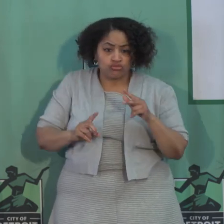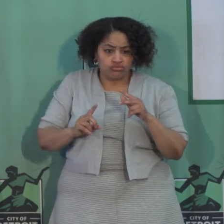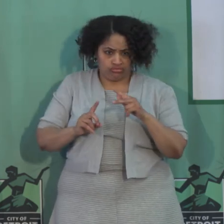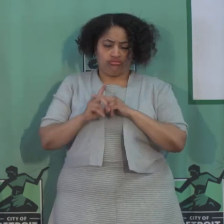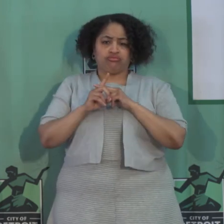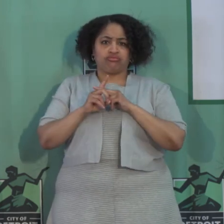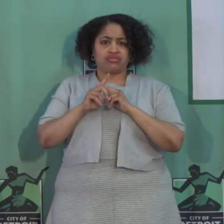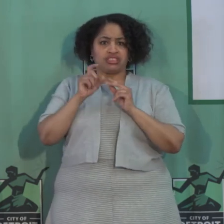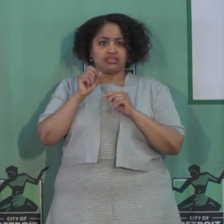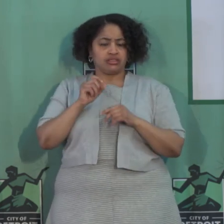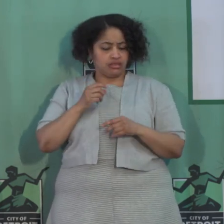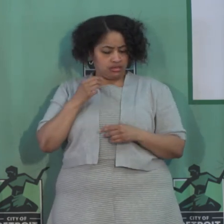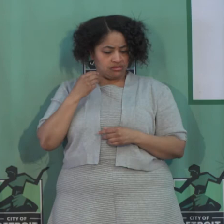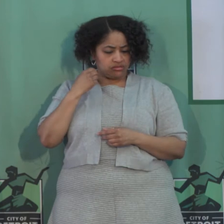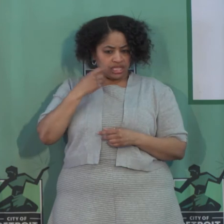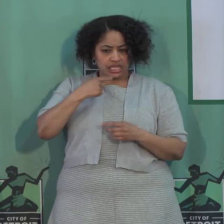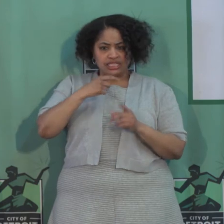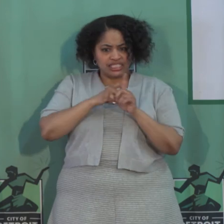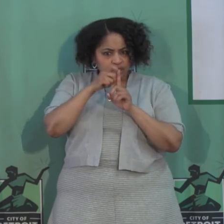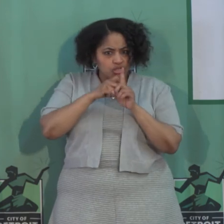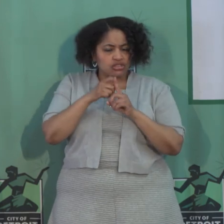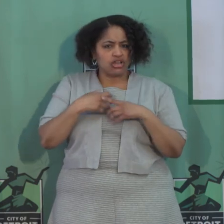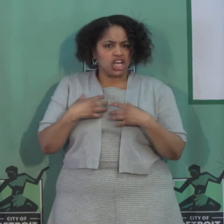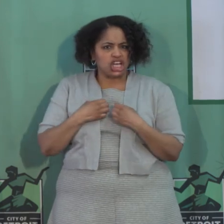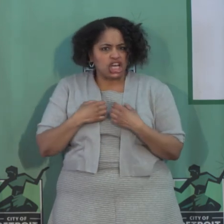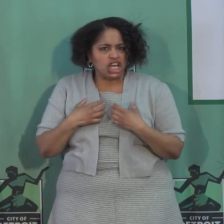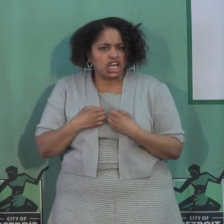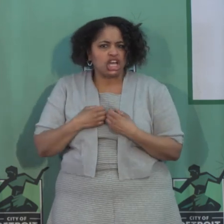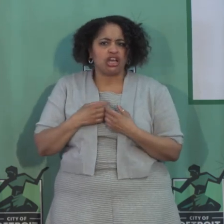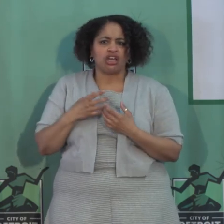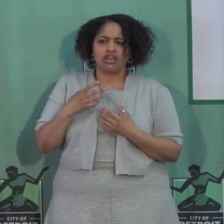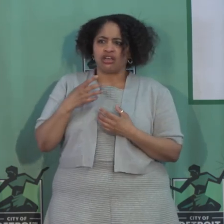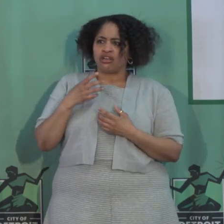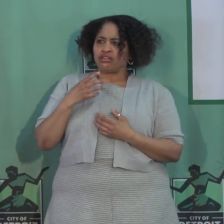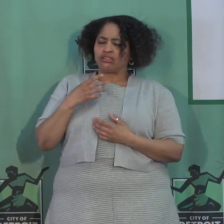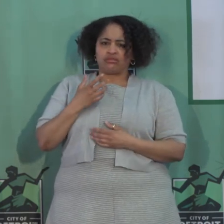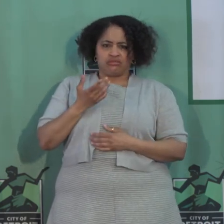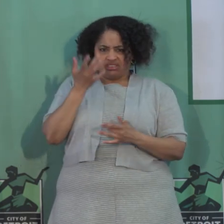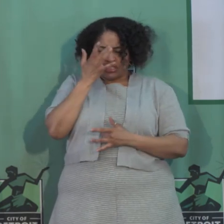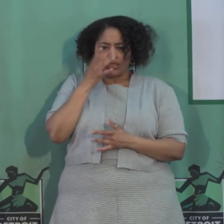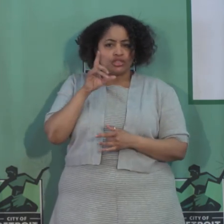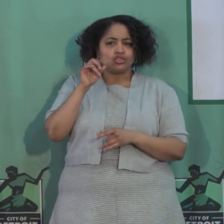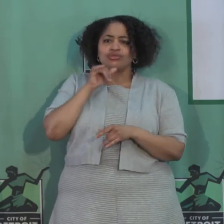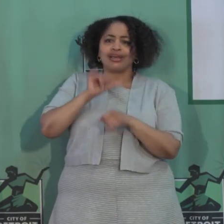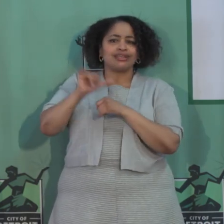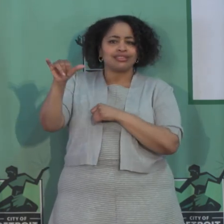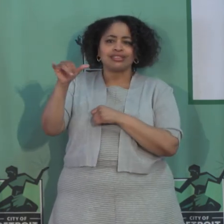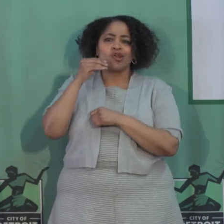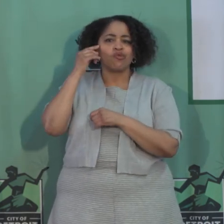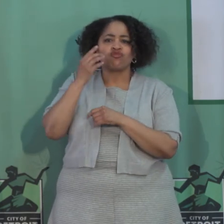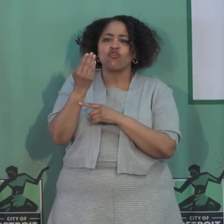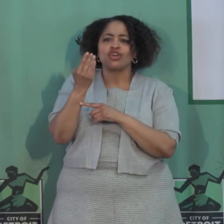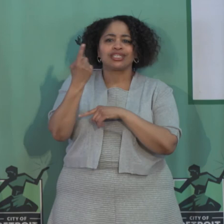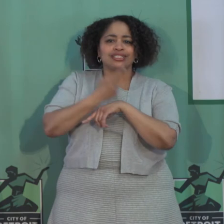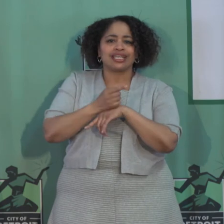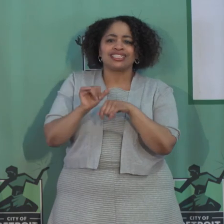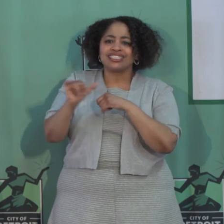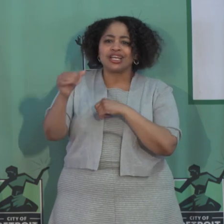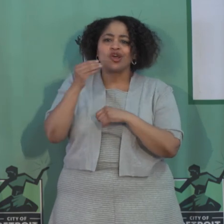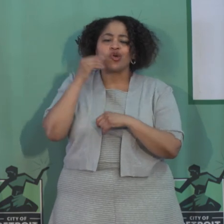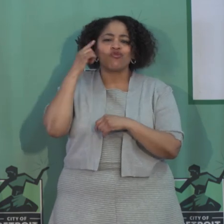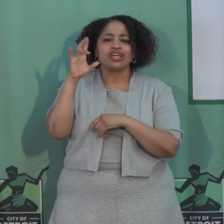symptoms of COVID-19, don't stay out of work for 14 days. Stay out of work for only